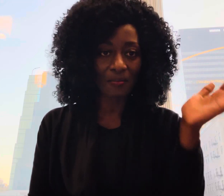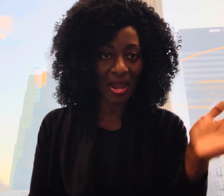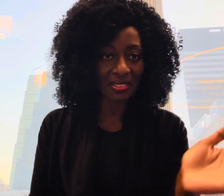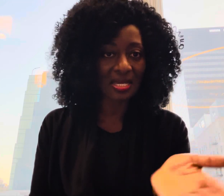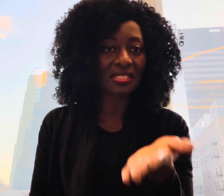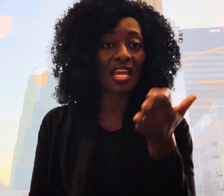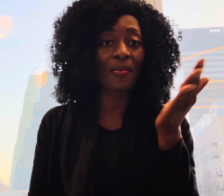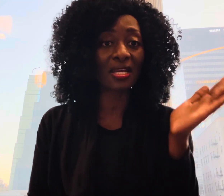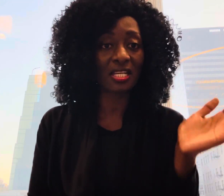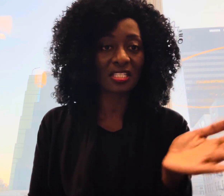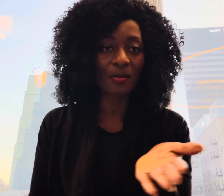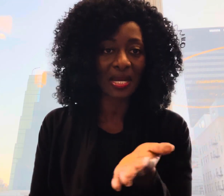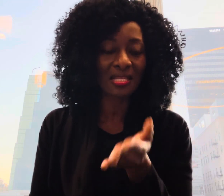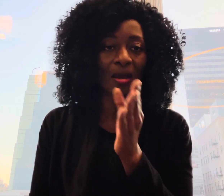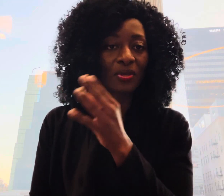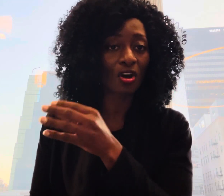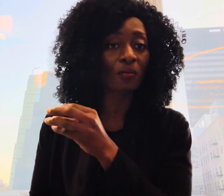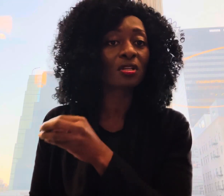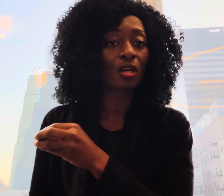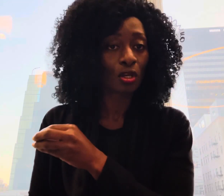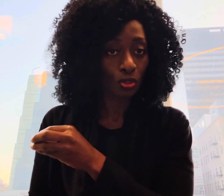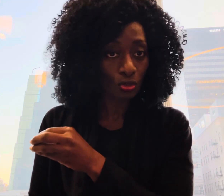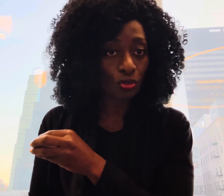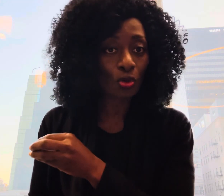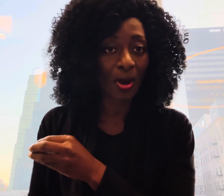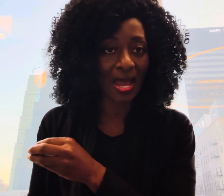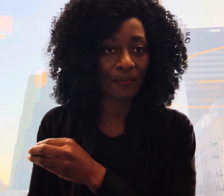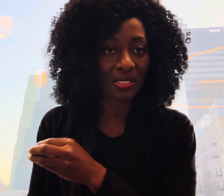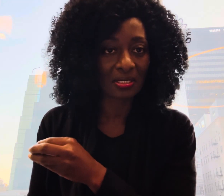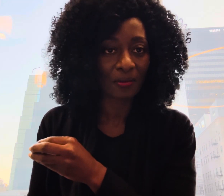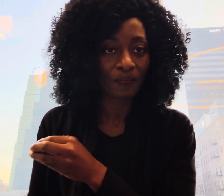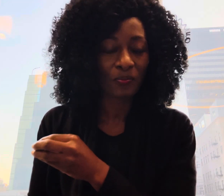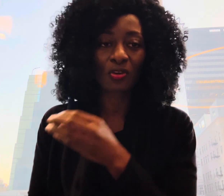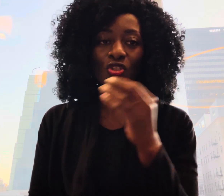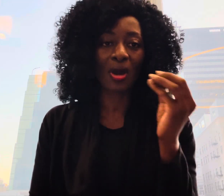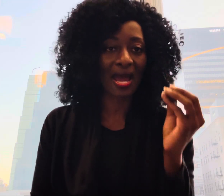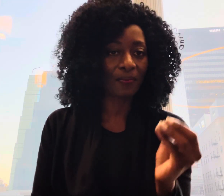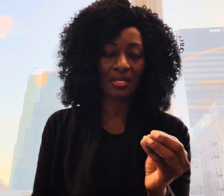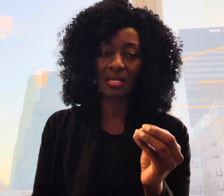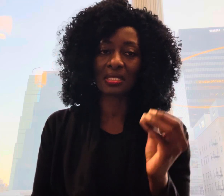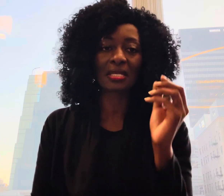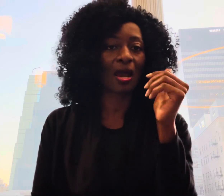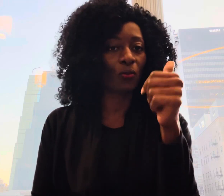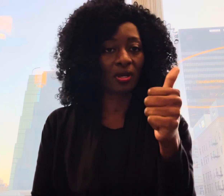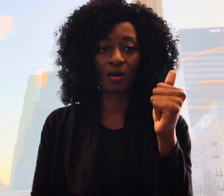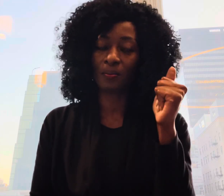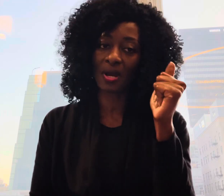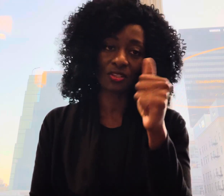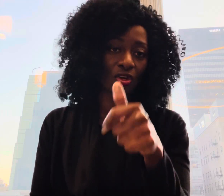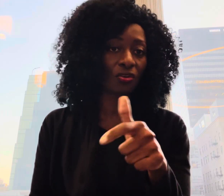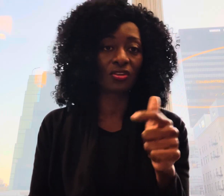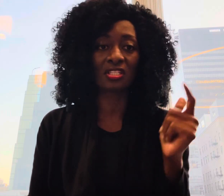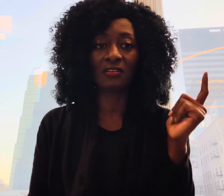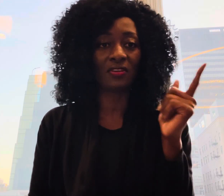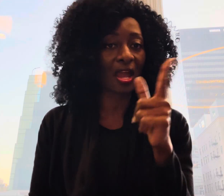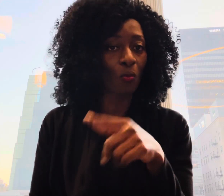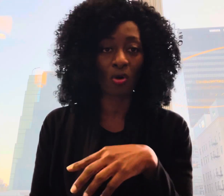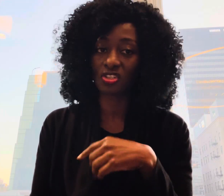by day day by day day by day that becomes your habit because your habit is i wake up i turn on the tv i watch